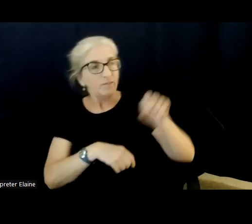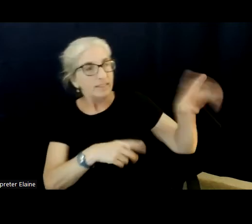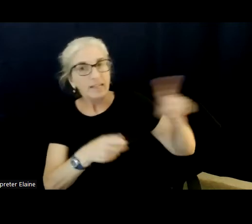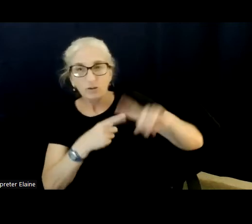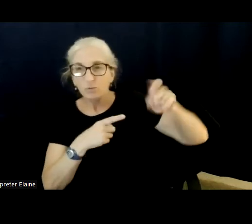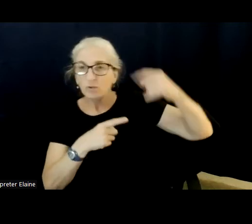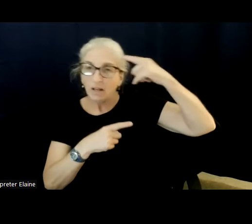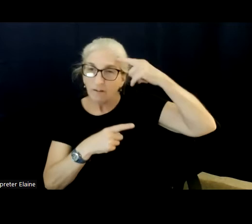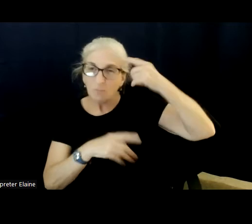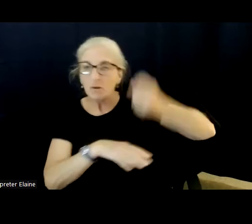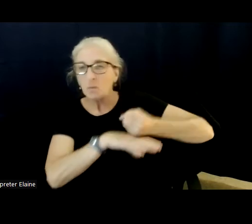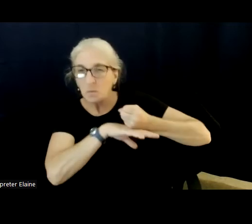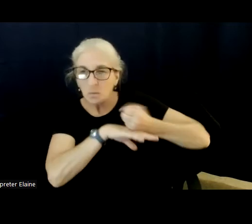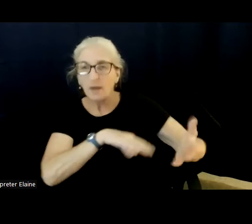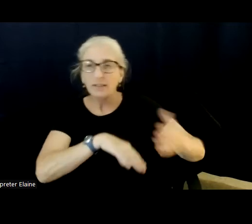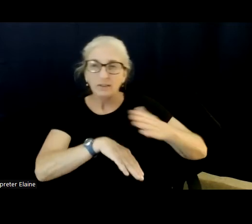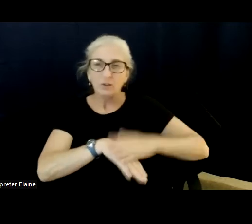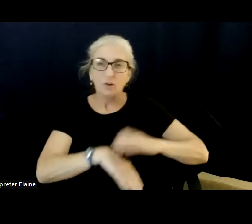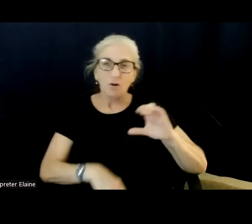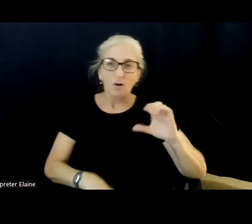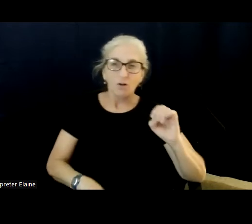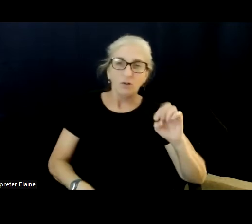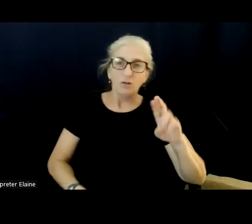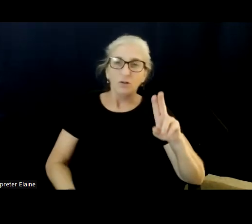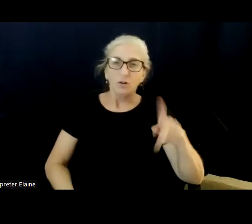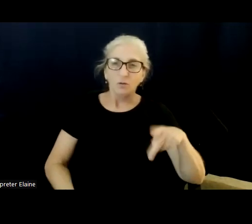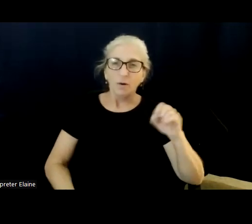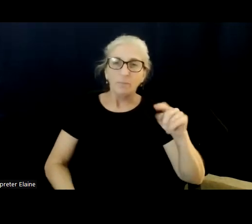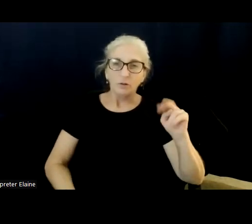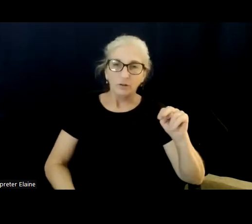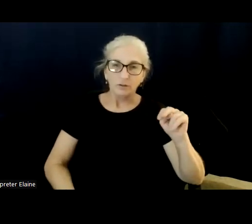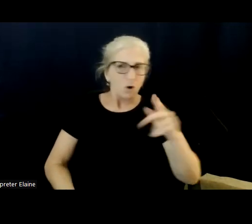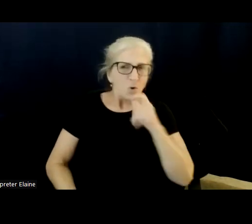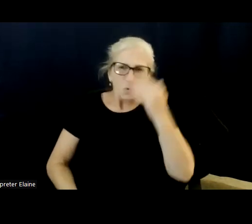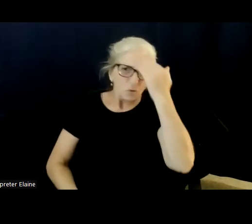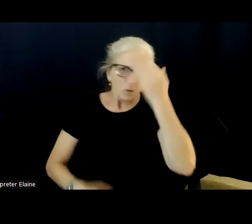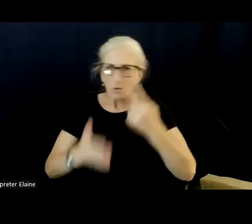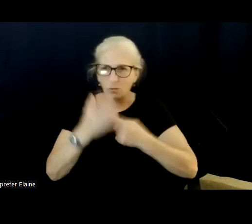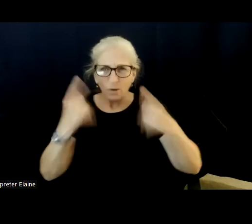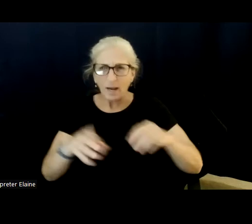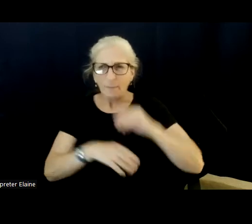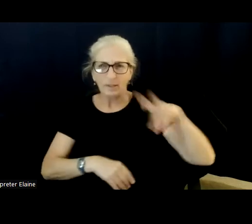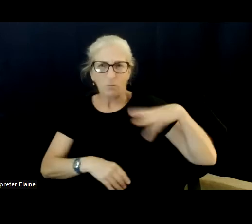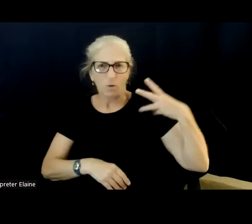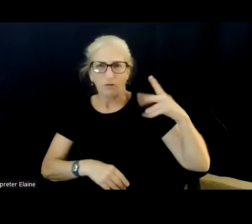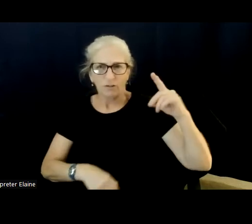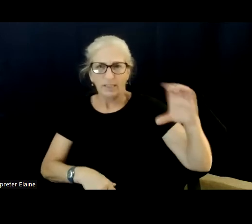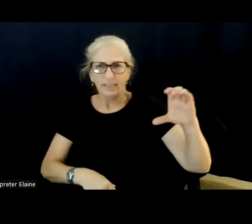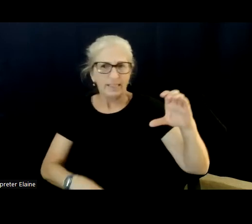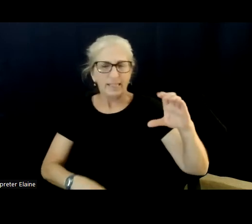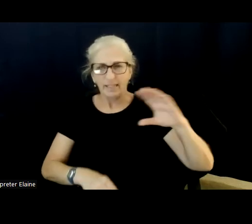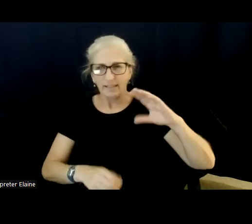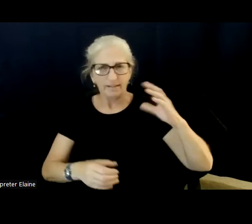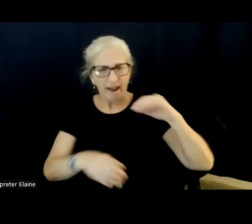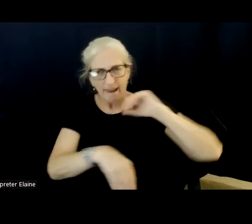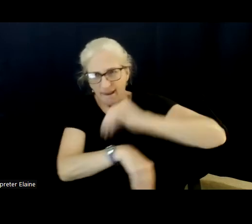all kinds of, you know, theft that's being done in the dark of night. So, you know, at the end of the day, we the people are supposed to be